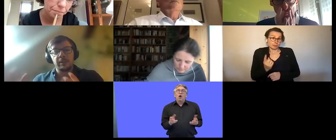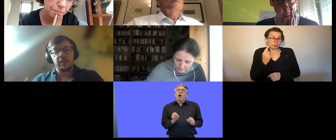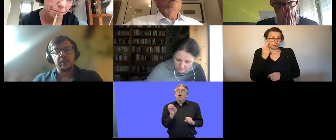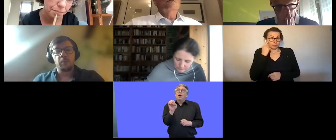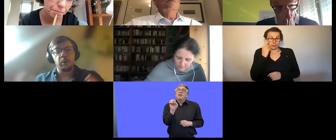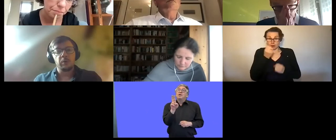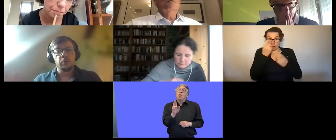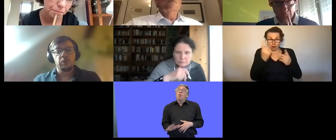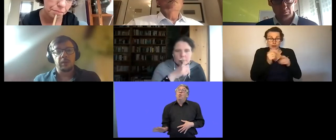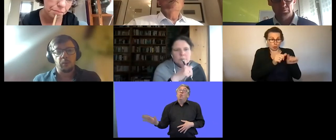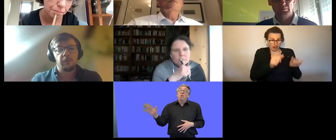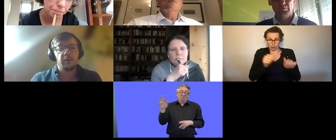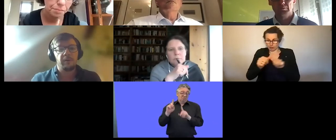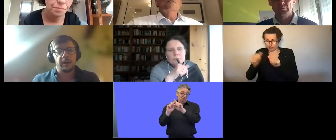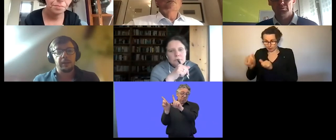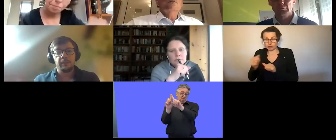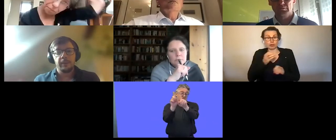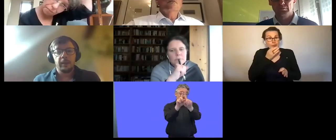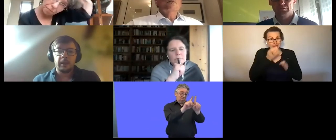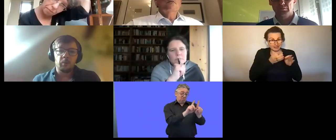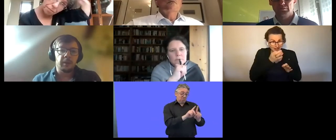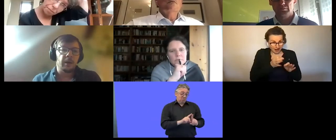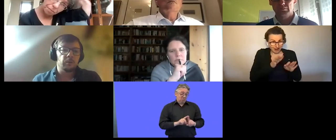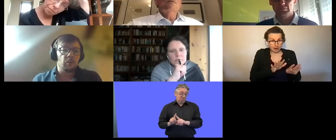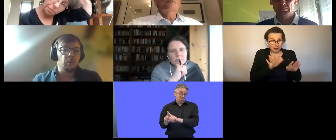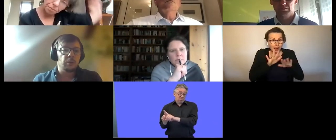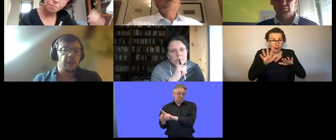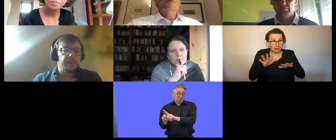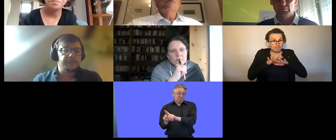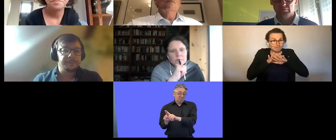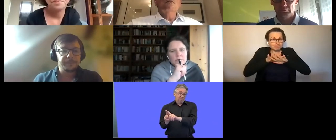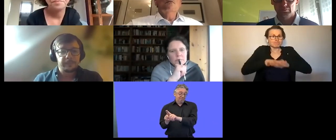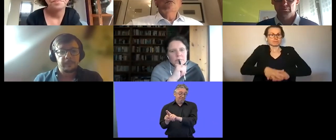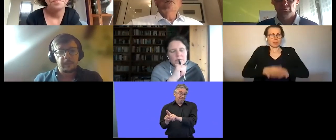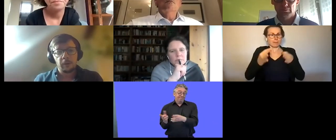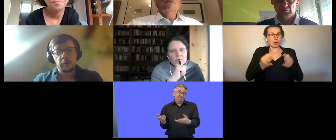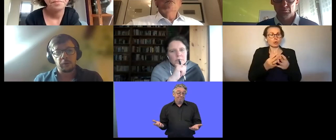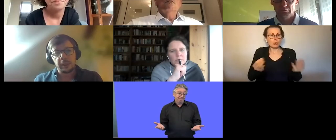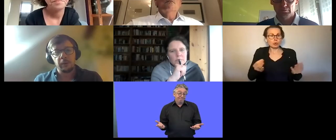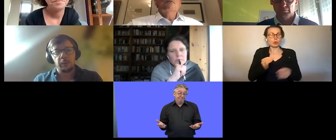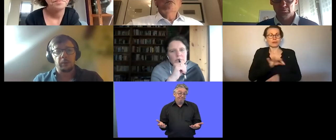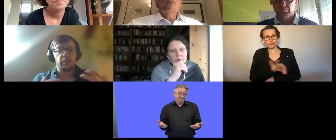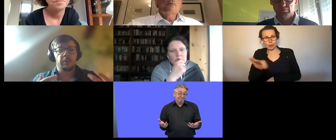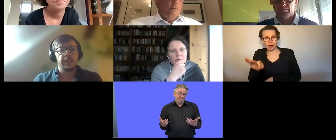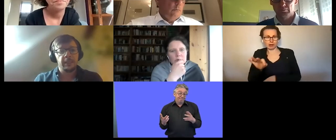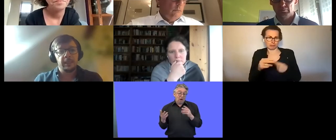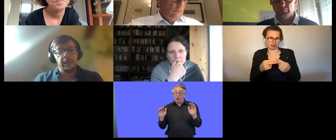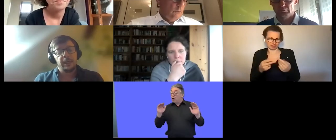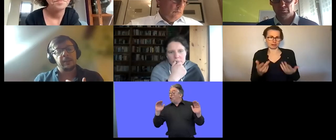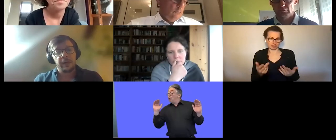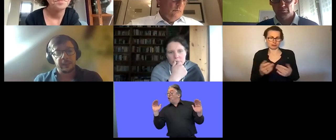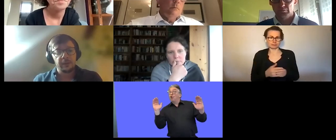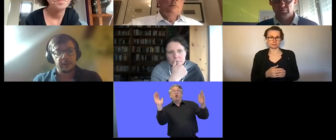model but at the same time we need solutions that work for everybody and without those um those criteria without those studies